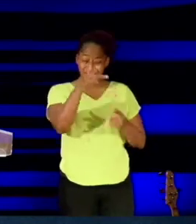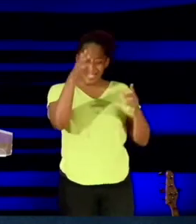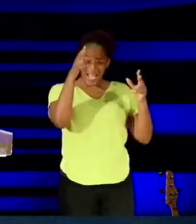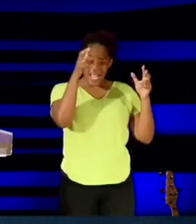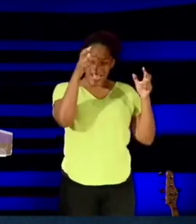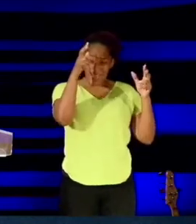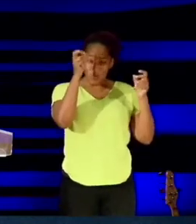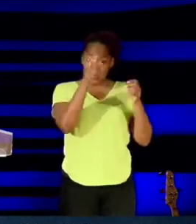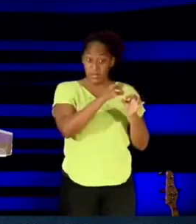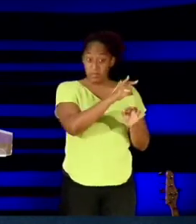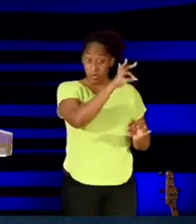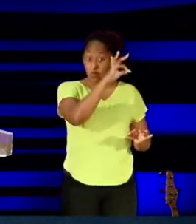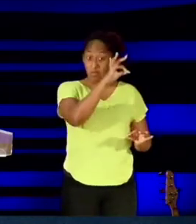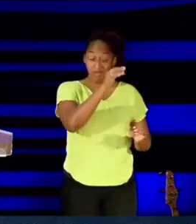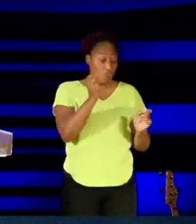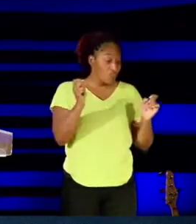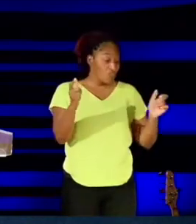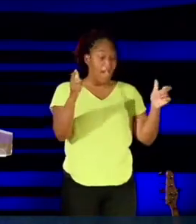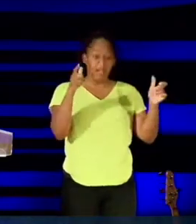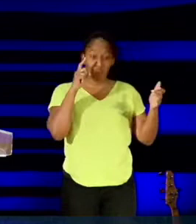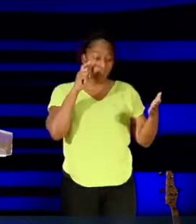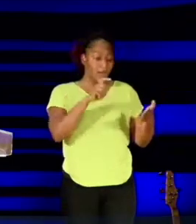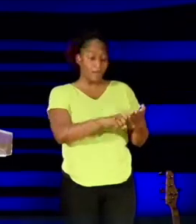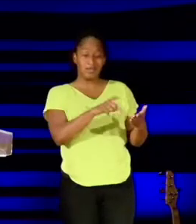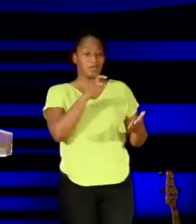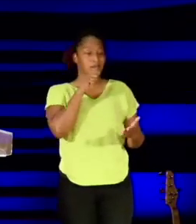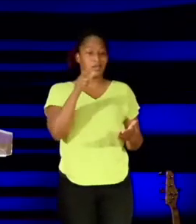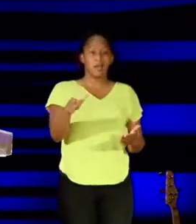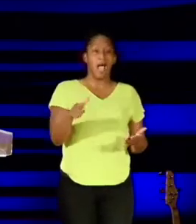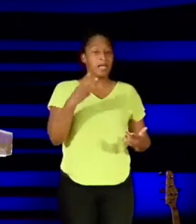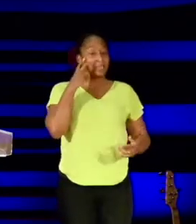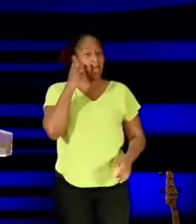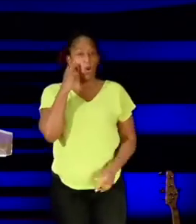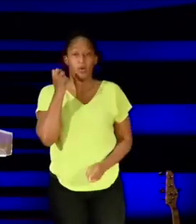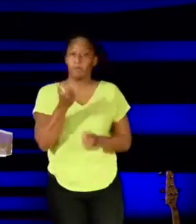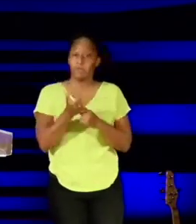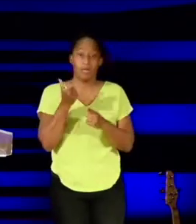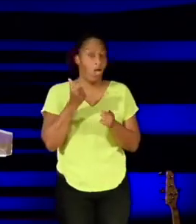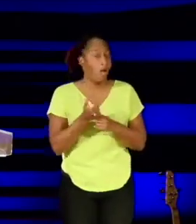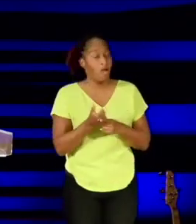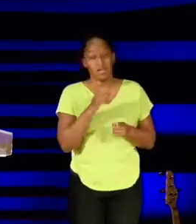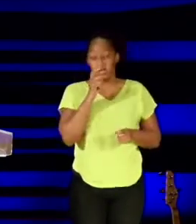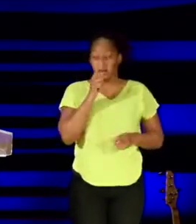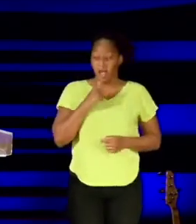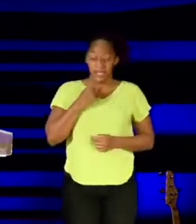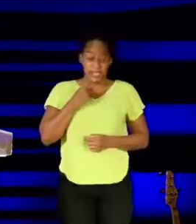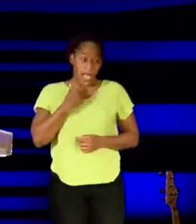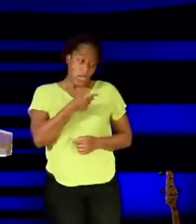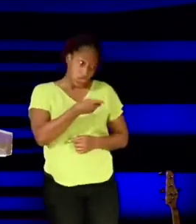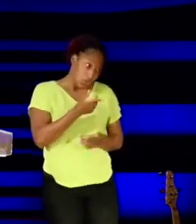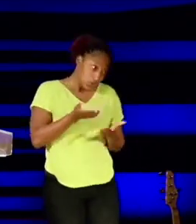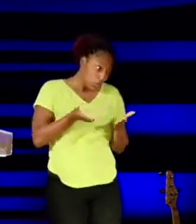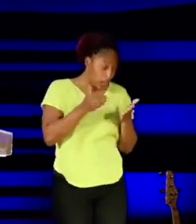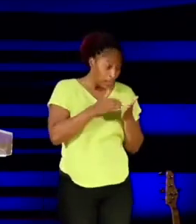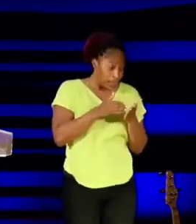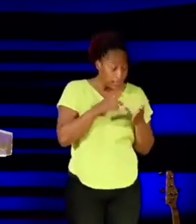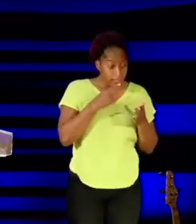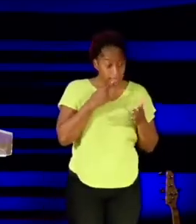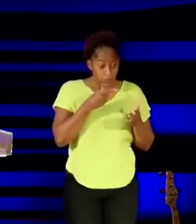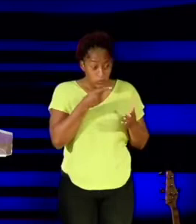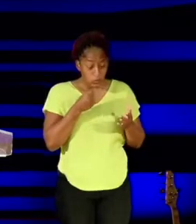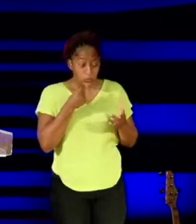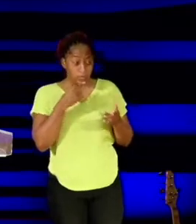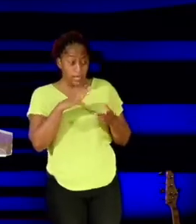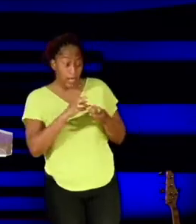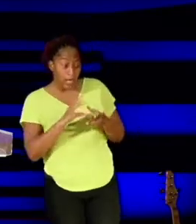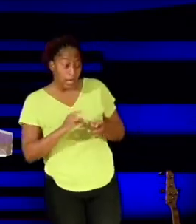right away. Yeah, yeah, yeah. Somebody say he didn't second guess himself. He didn't ask him to repeat himself. He didn't look to